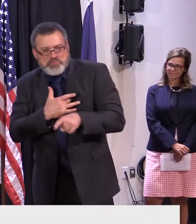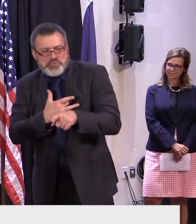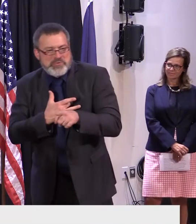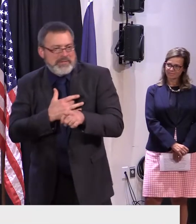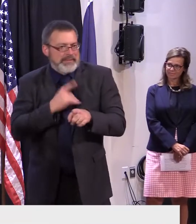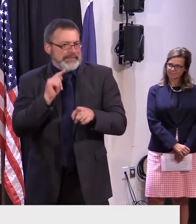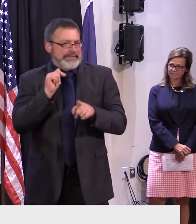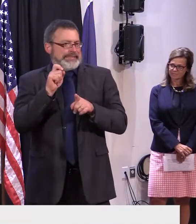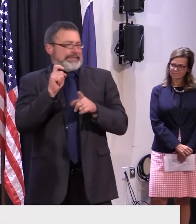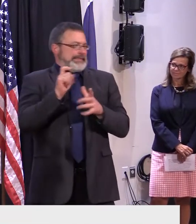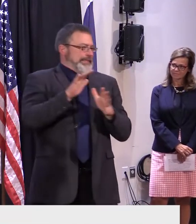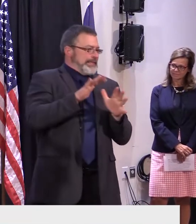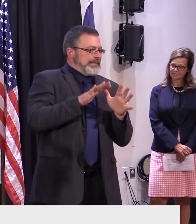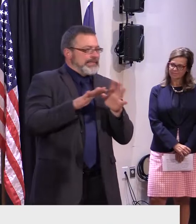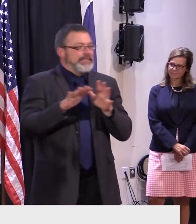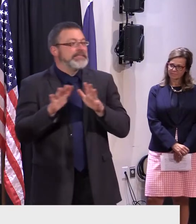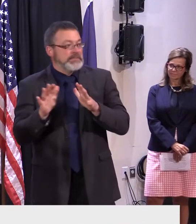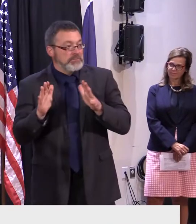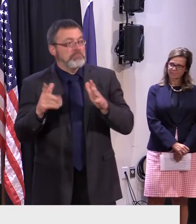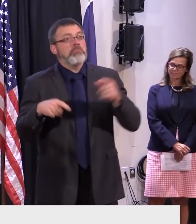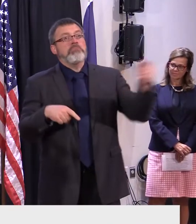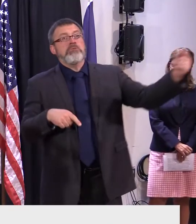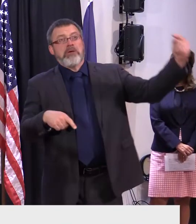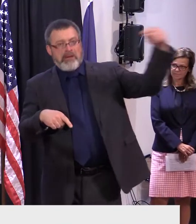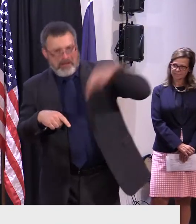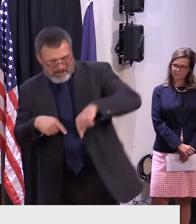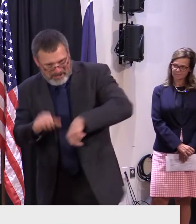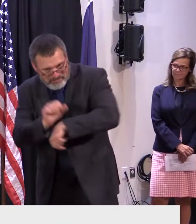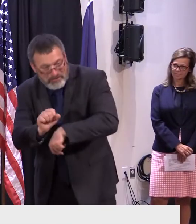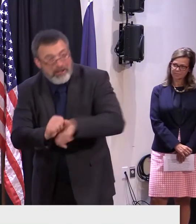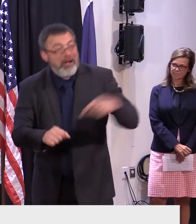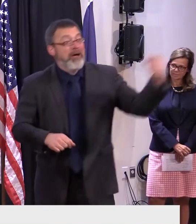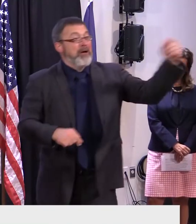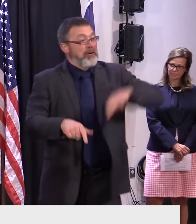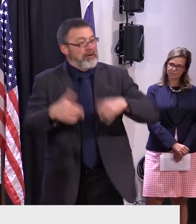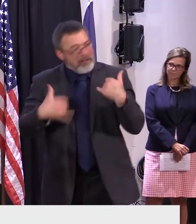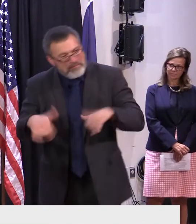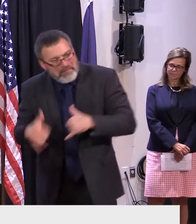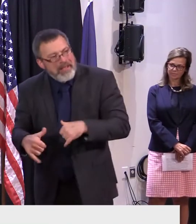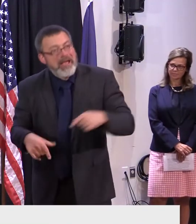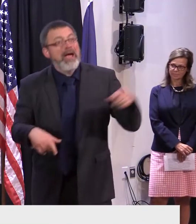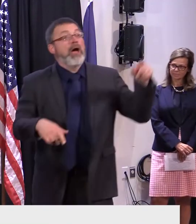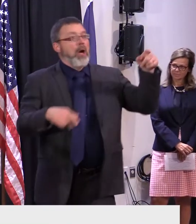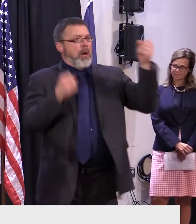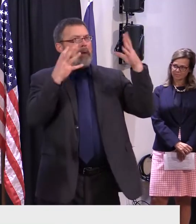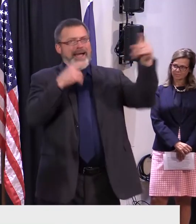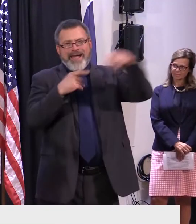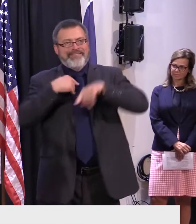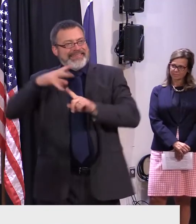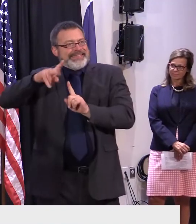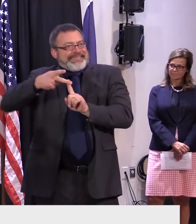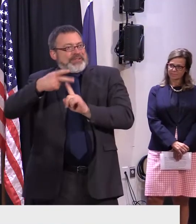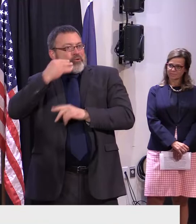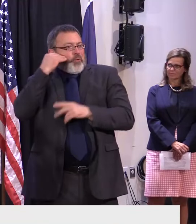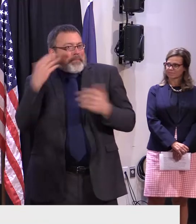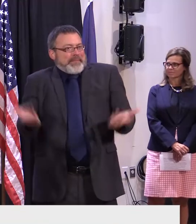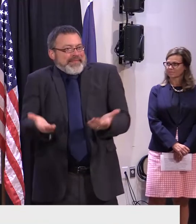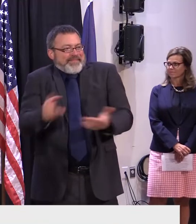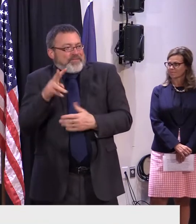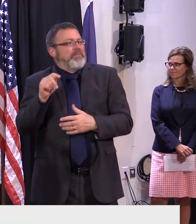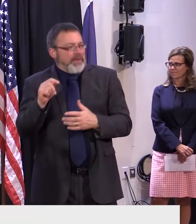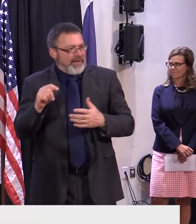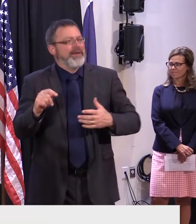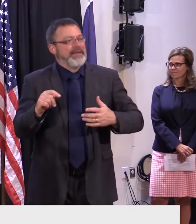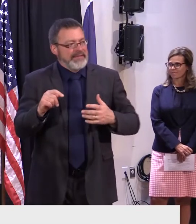have recreated here, maybe even had second homes here, and really appreciate the